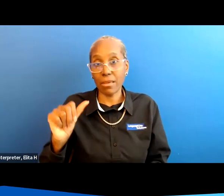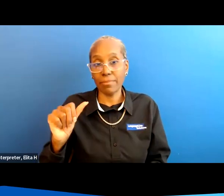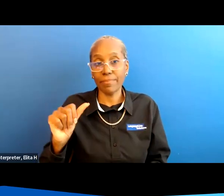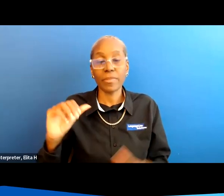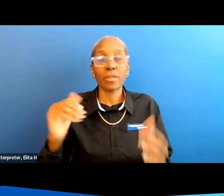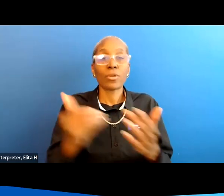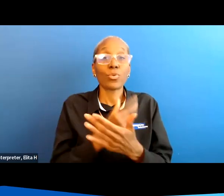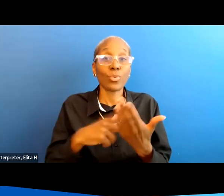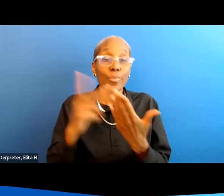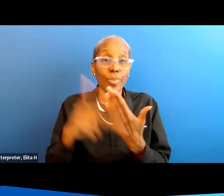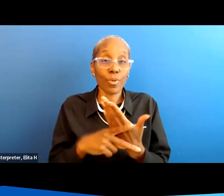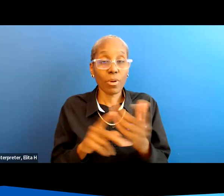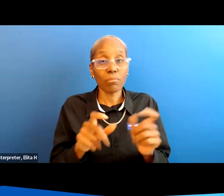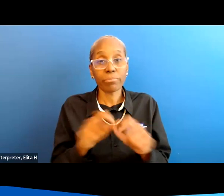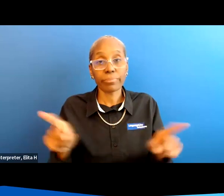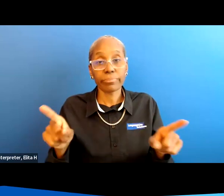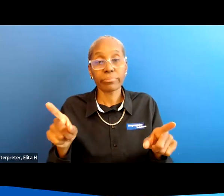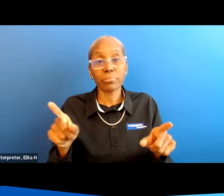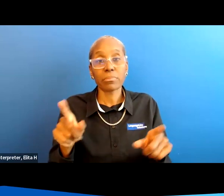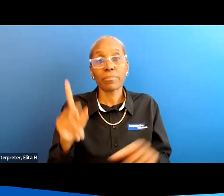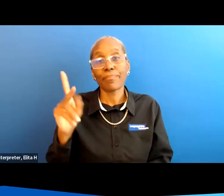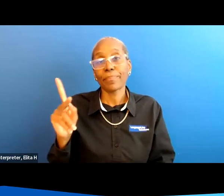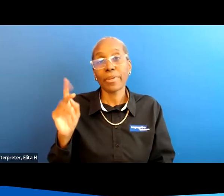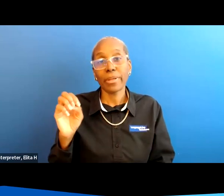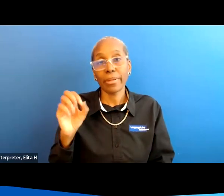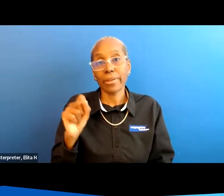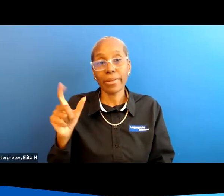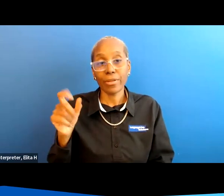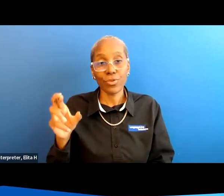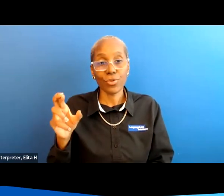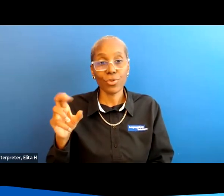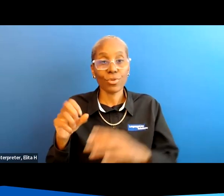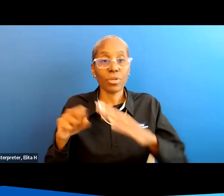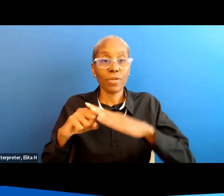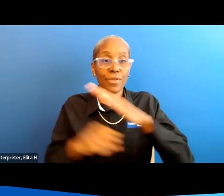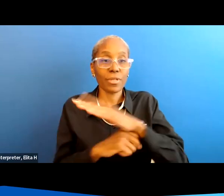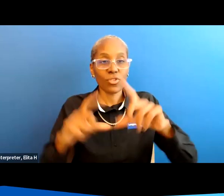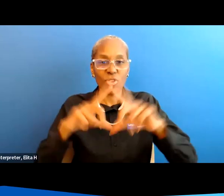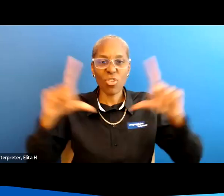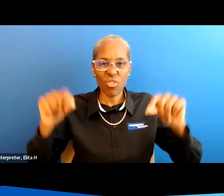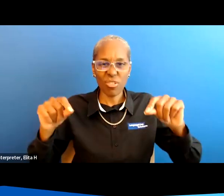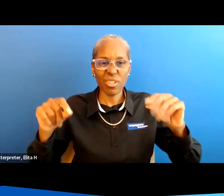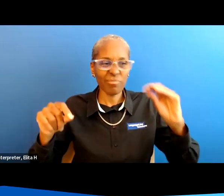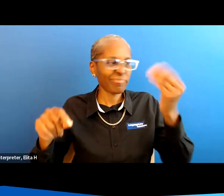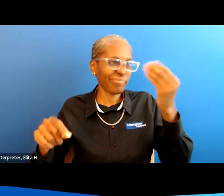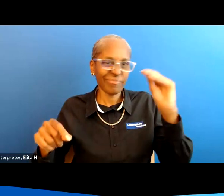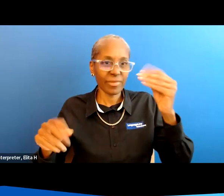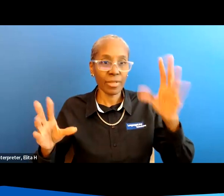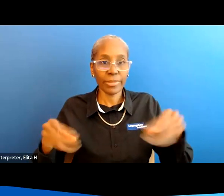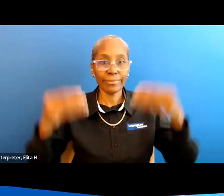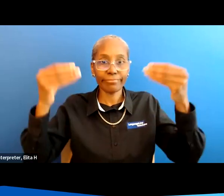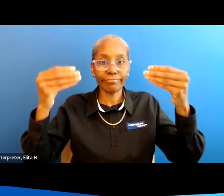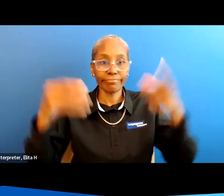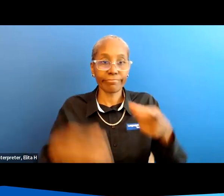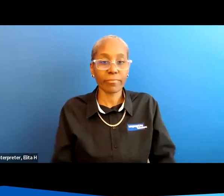new program uh put out by the kessler foundation i have a little card for them here i'm just going to flash it up